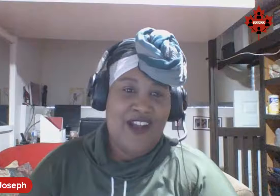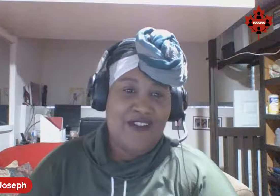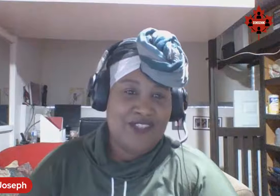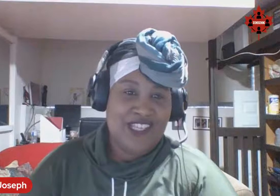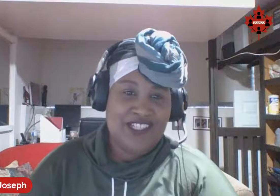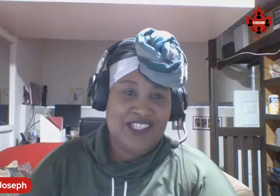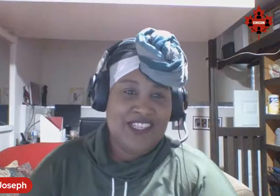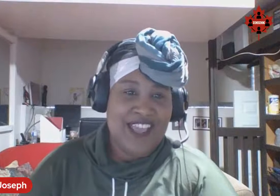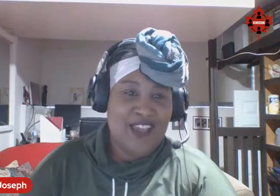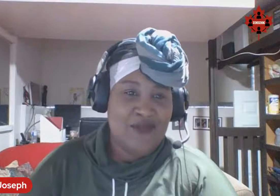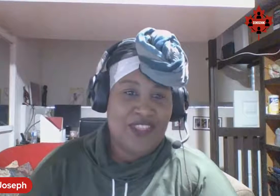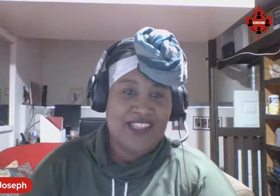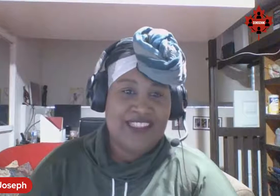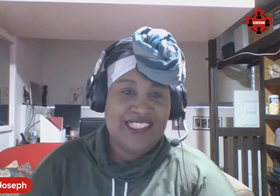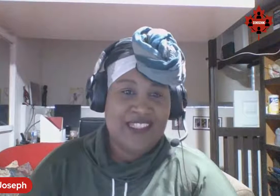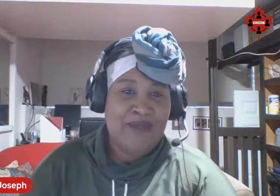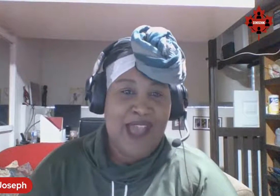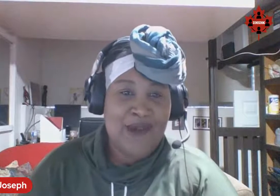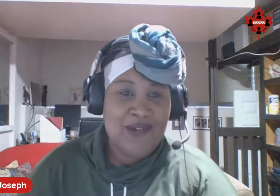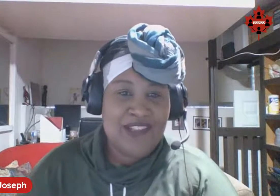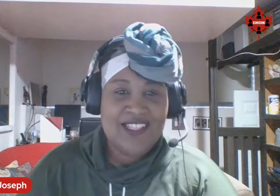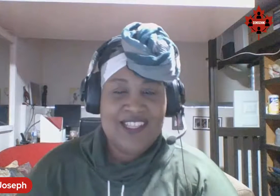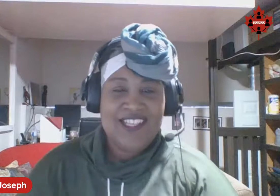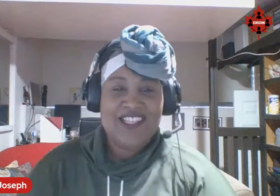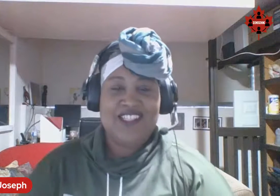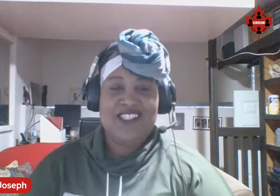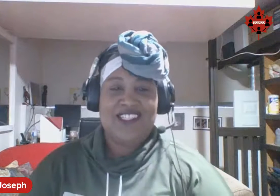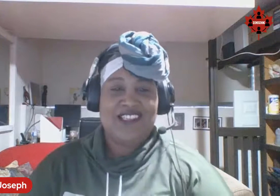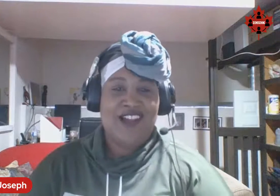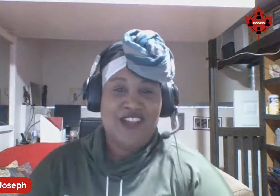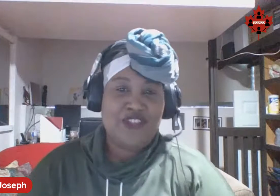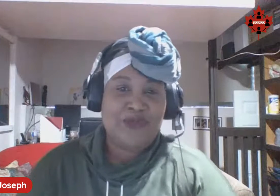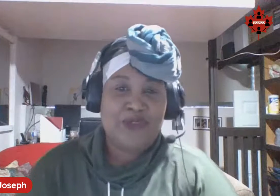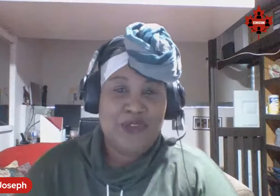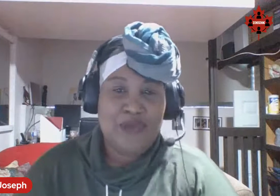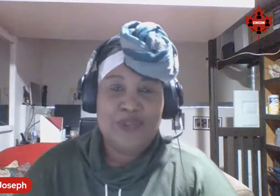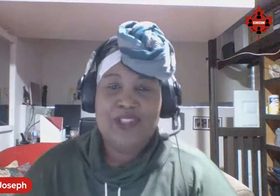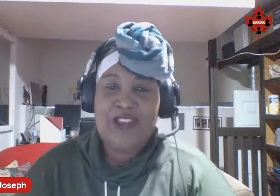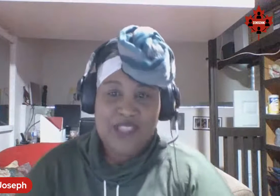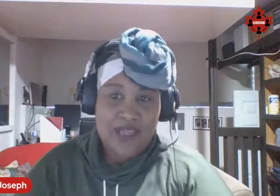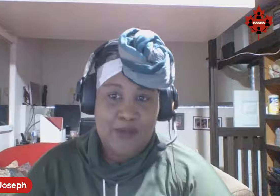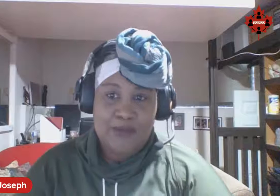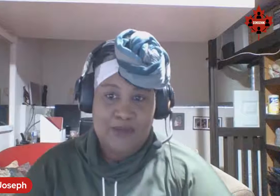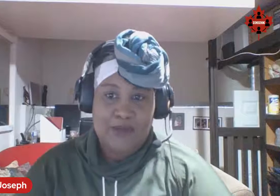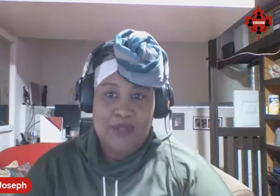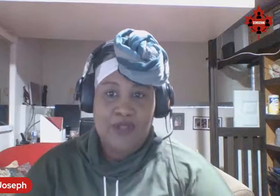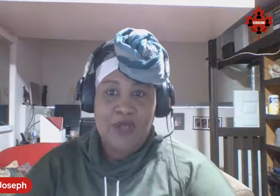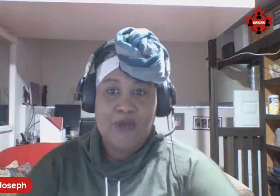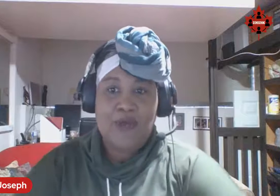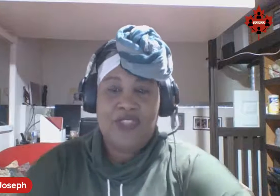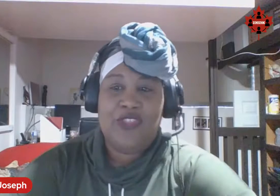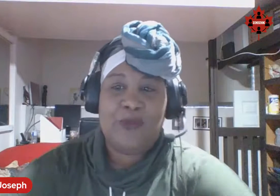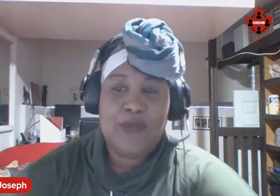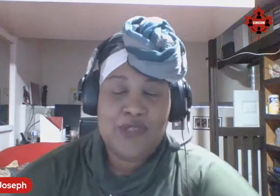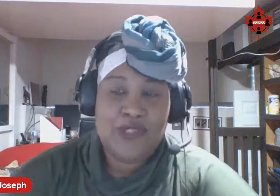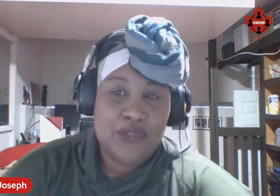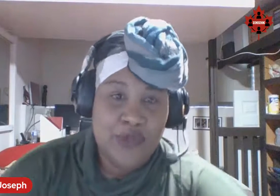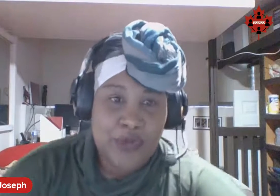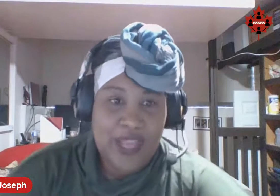conversation again with Kalina Powell. She is a young entrepreneur who loves to help people with their personal growth